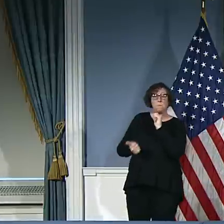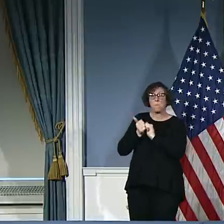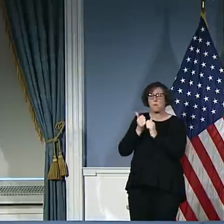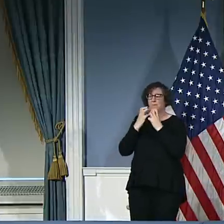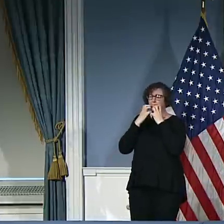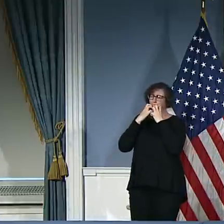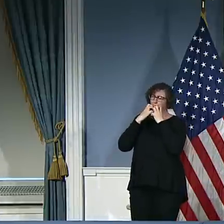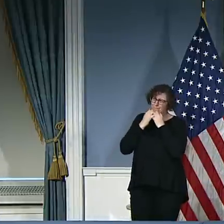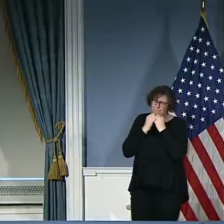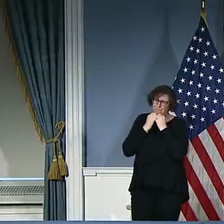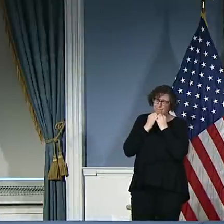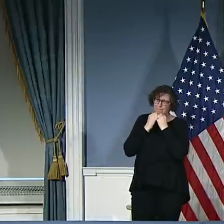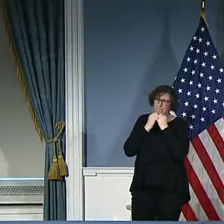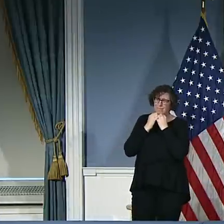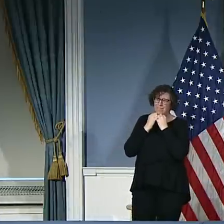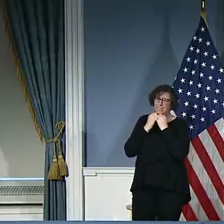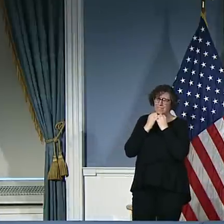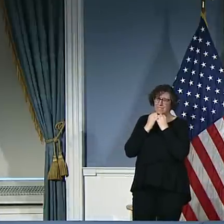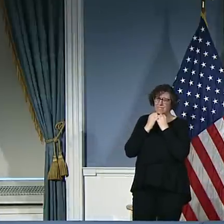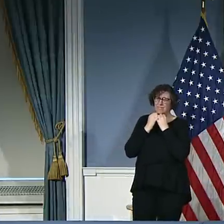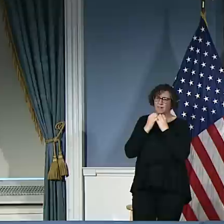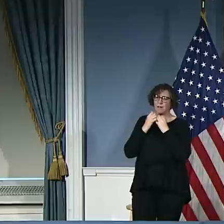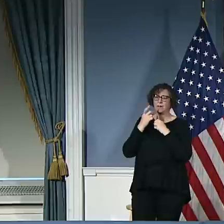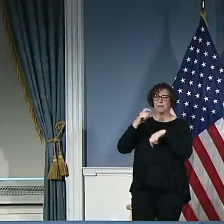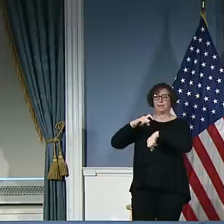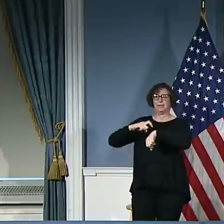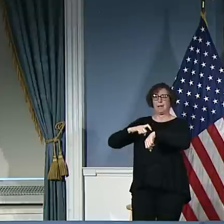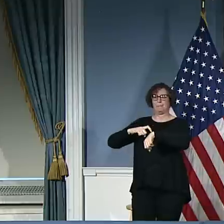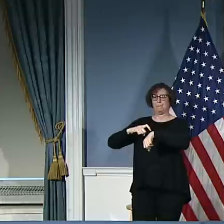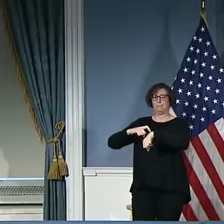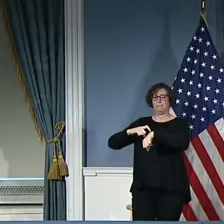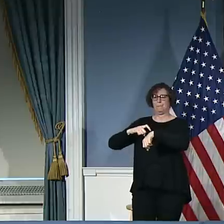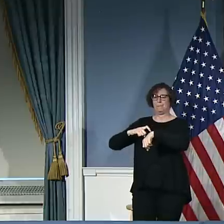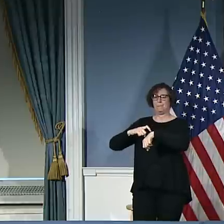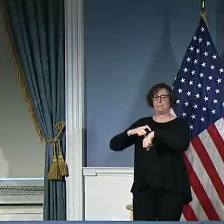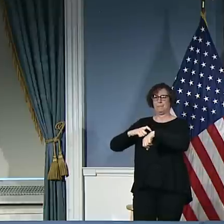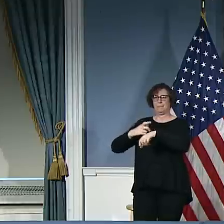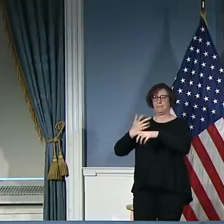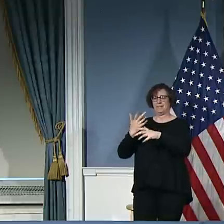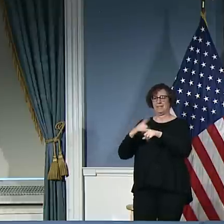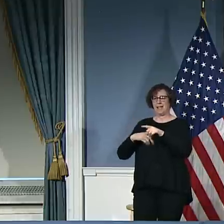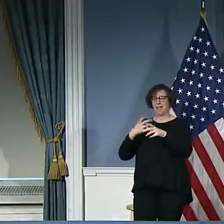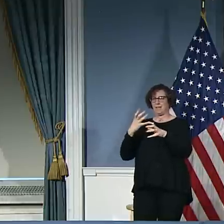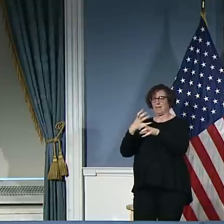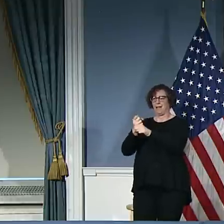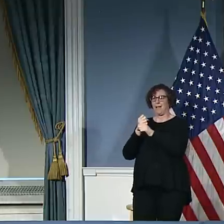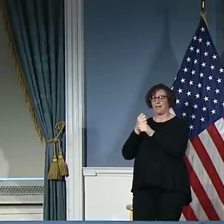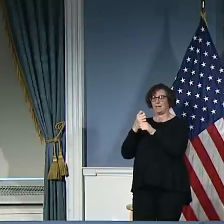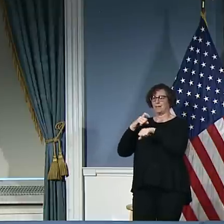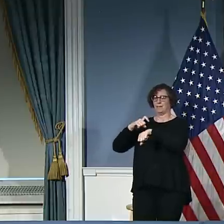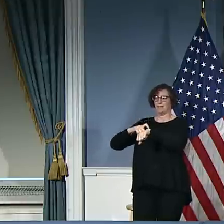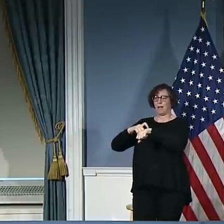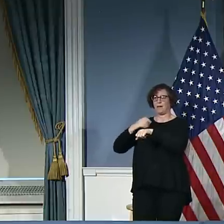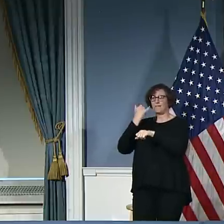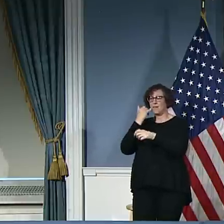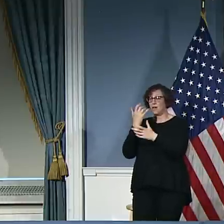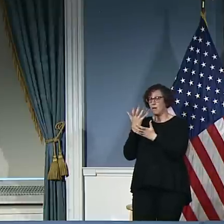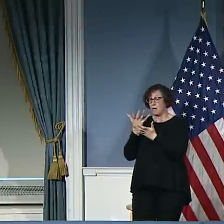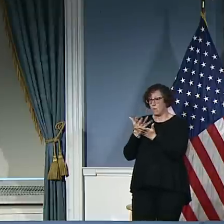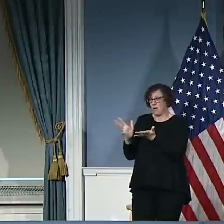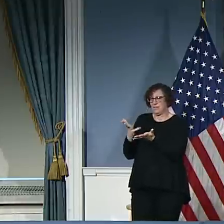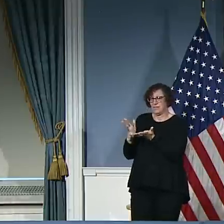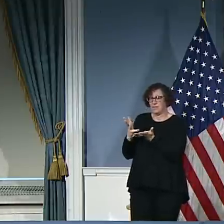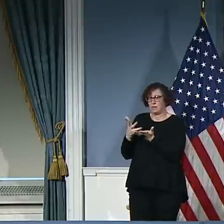experience is time. And you can't get time back. And every day that goes by that